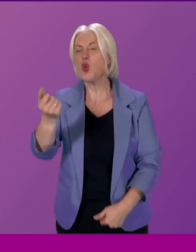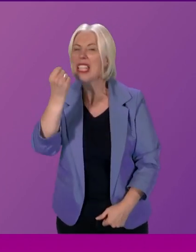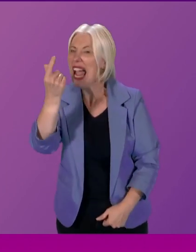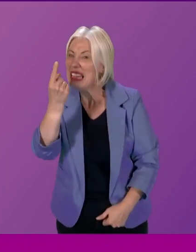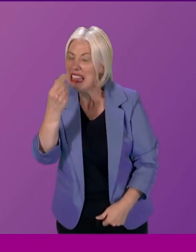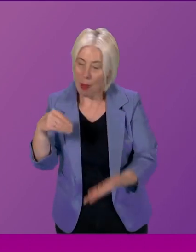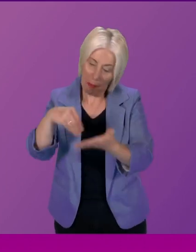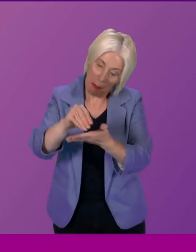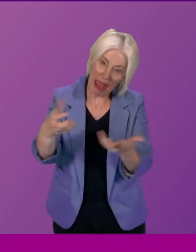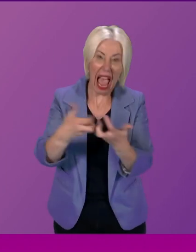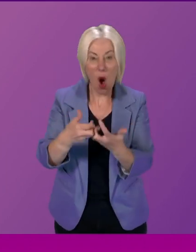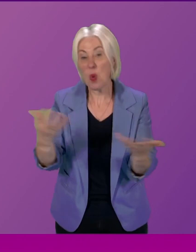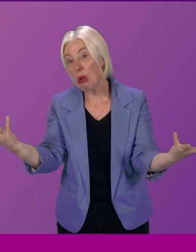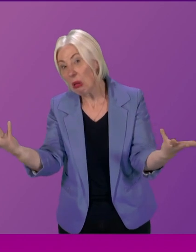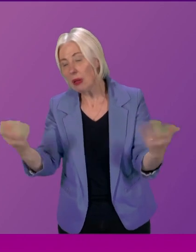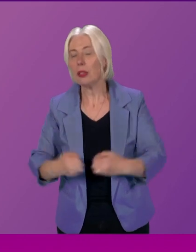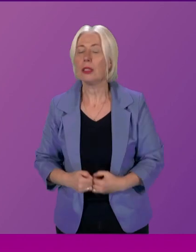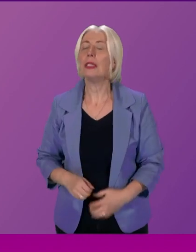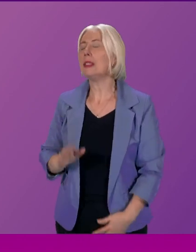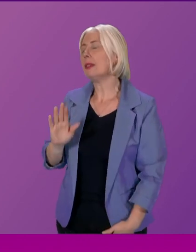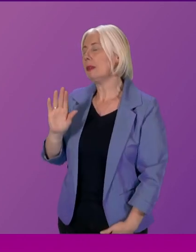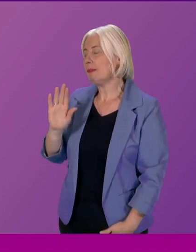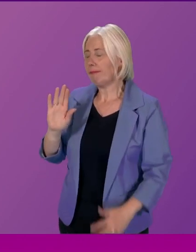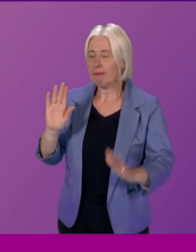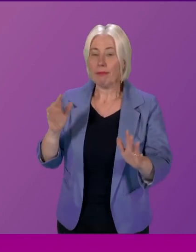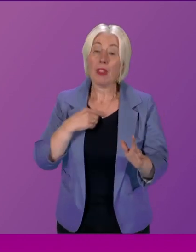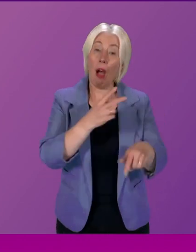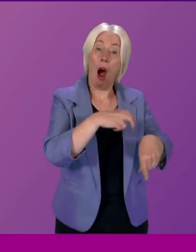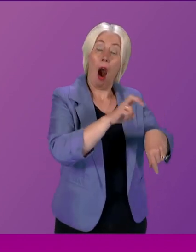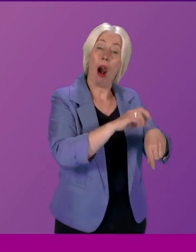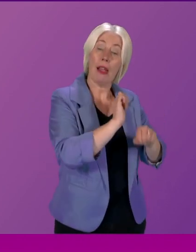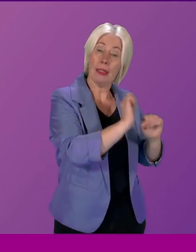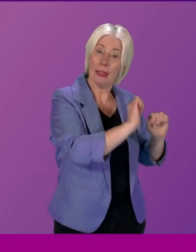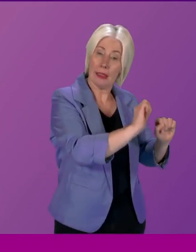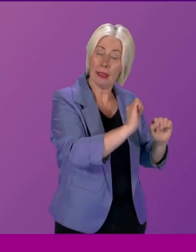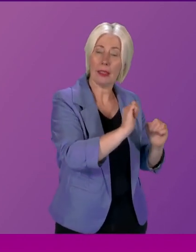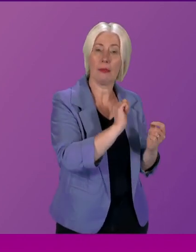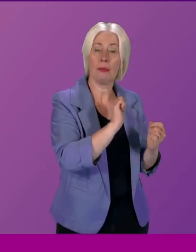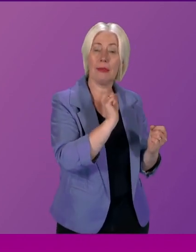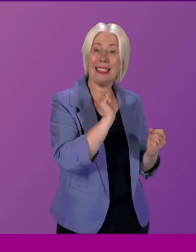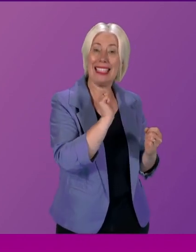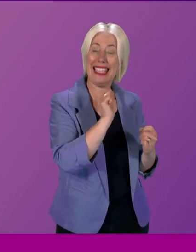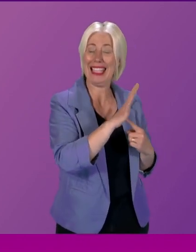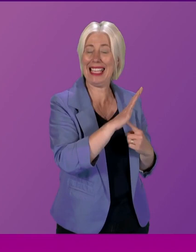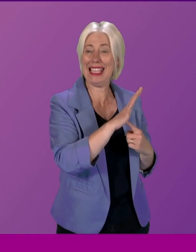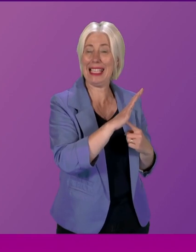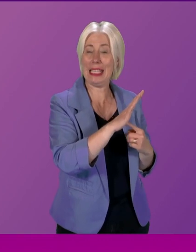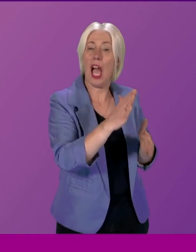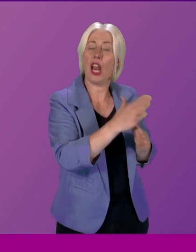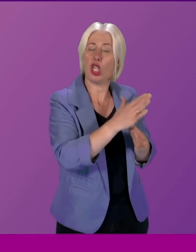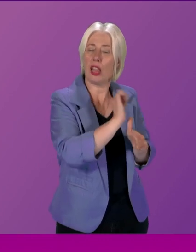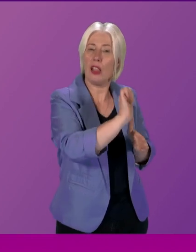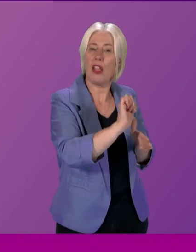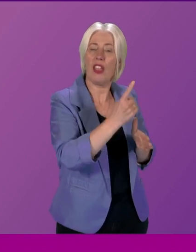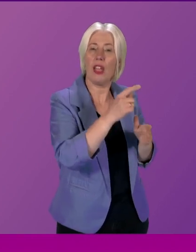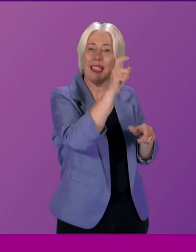going to pay for it? Well, I mean, I think it's fair to say, for example, in Ireland, the key initial citizens' panel